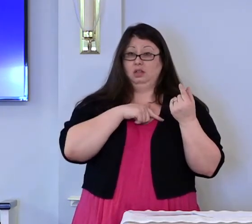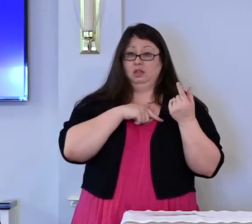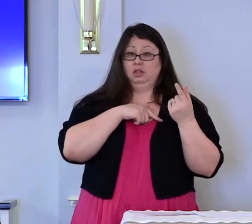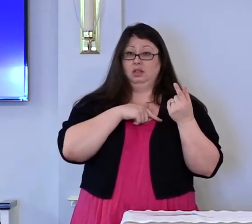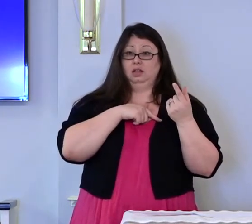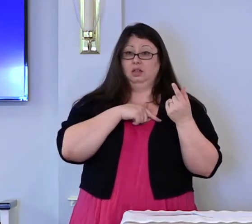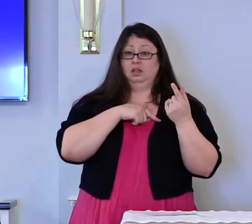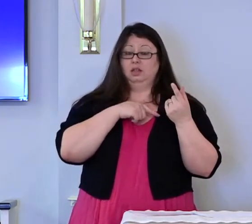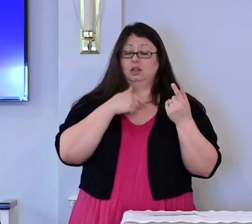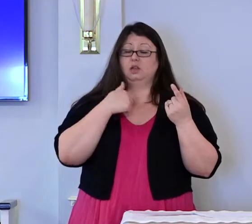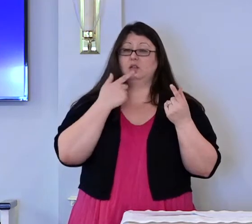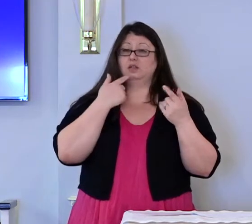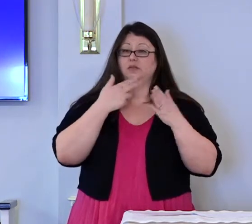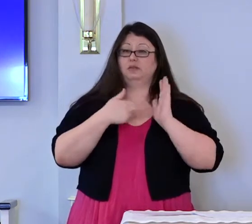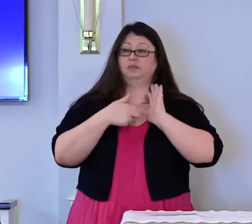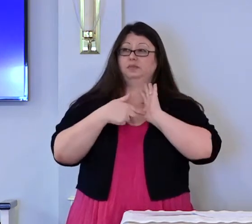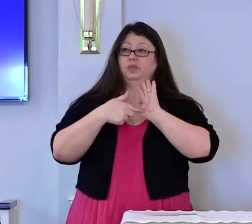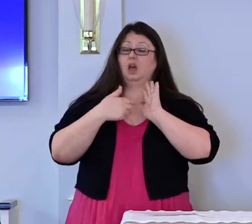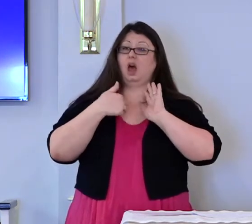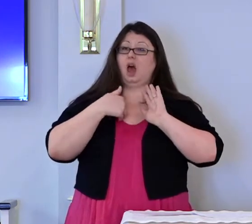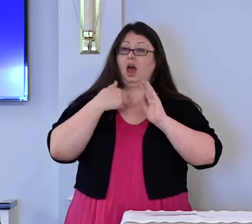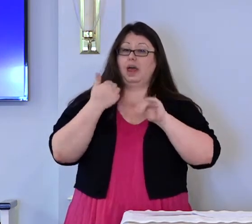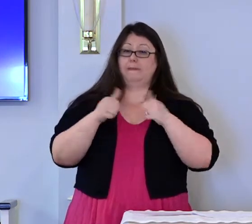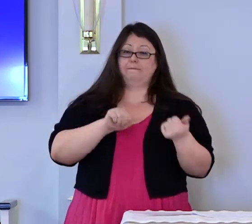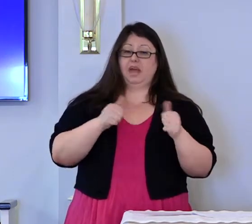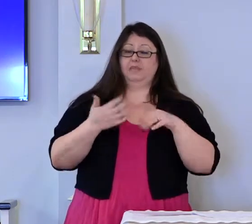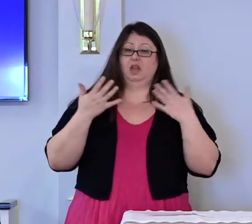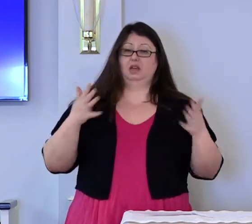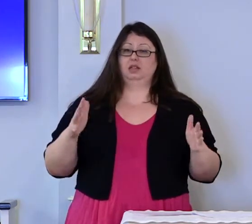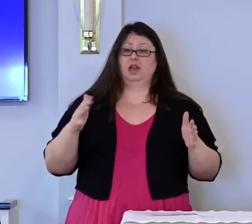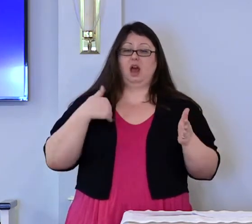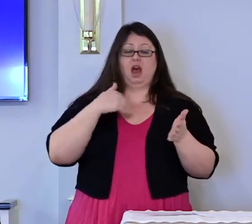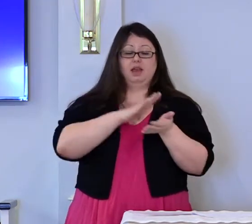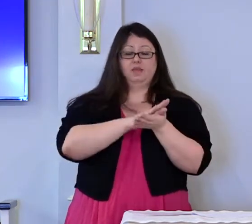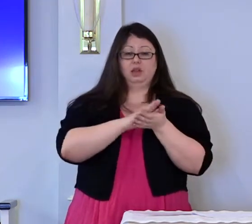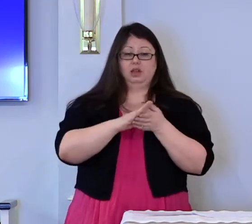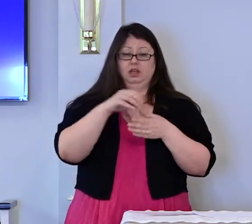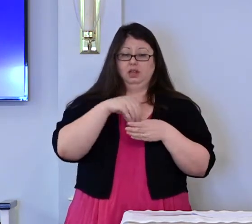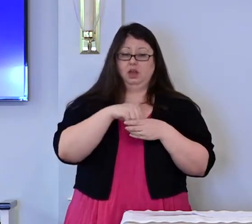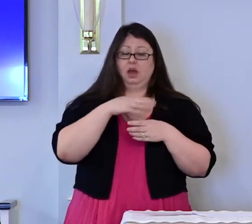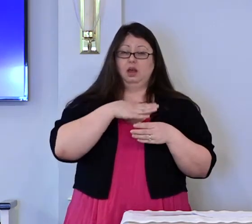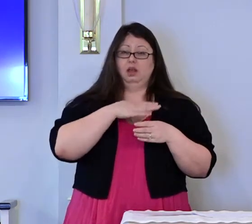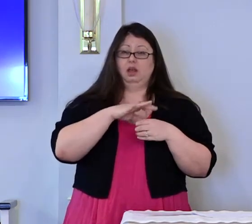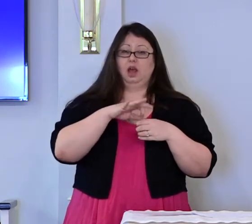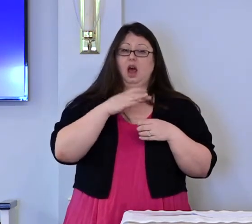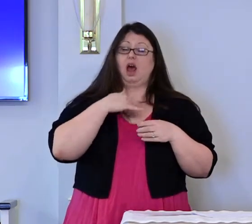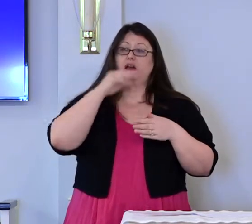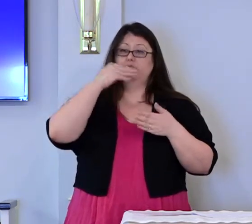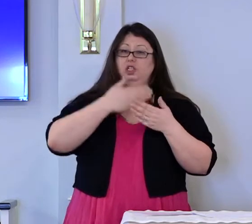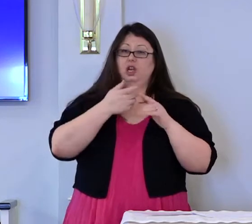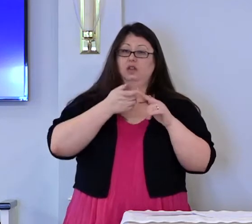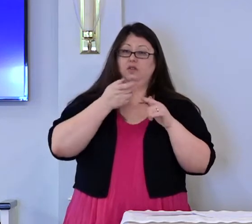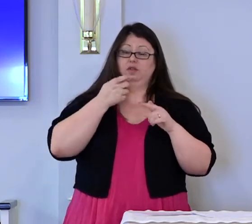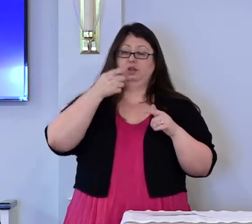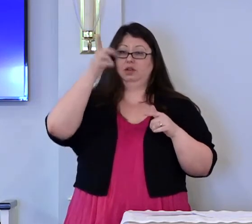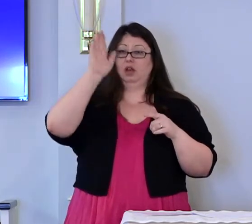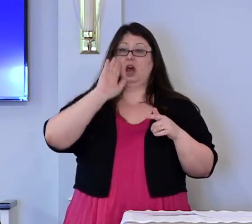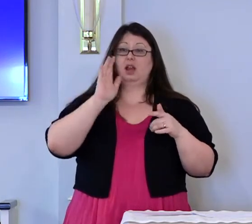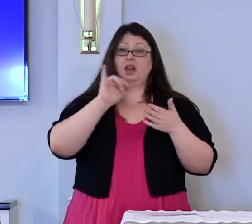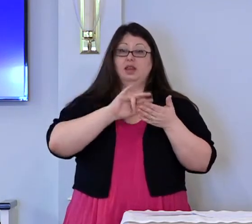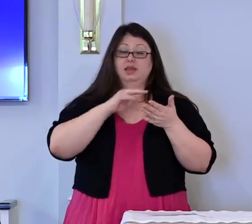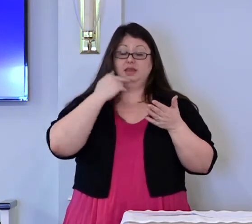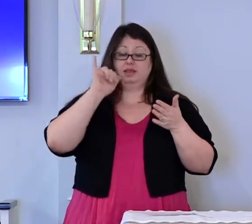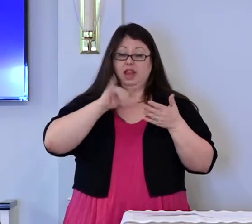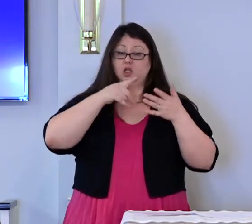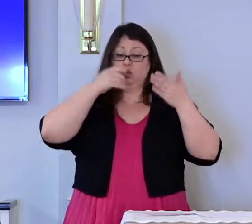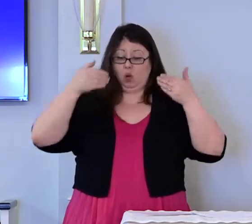I am baptized. I am washed clean. I am a child of God. that is